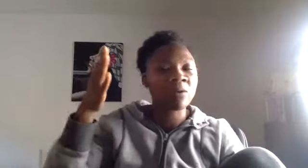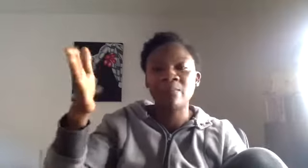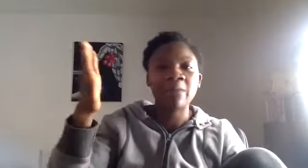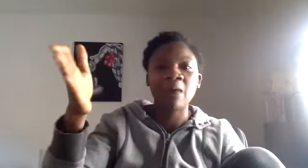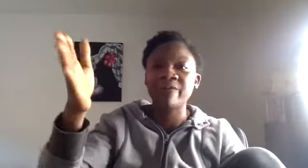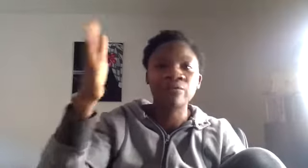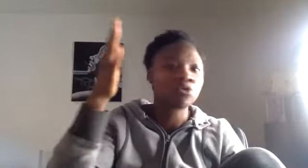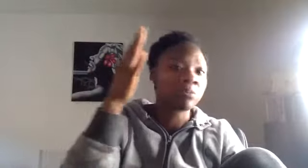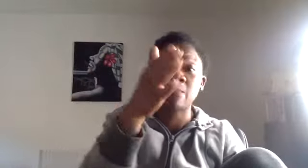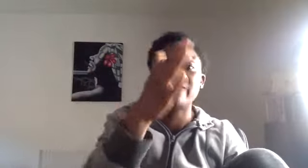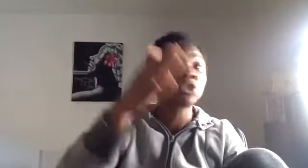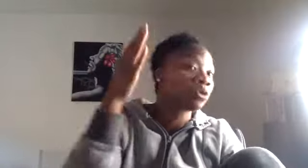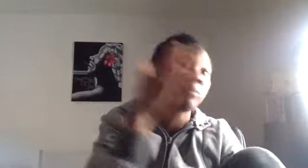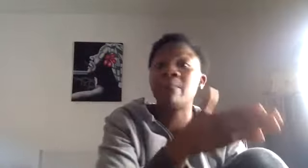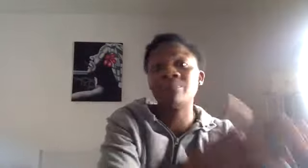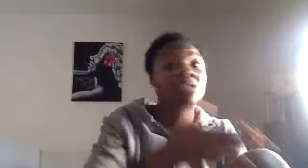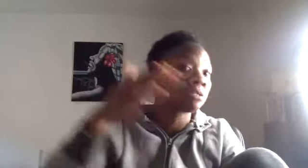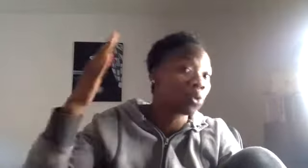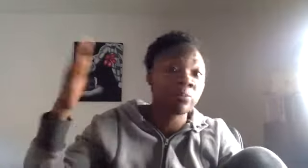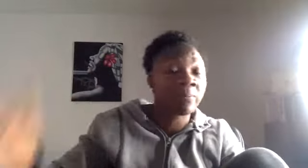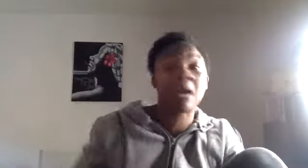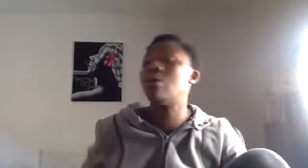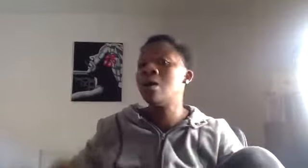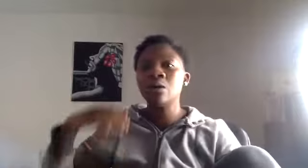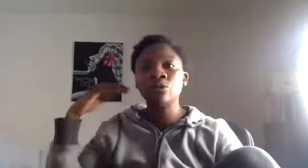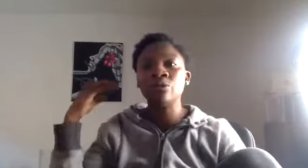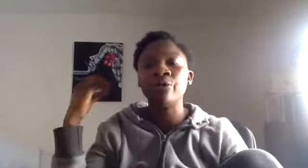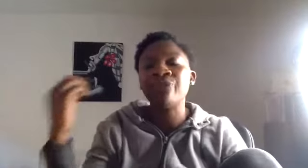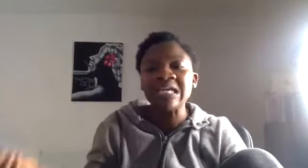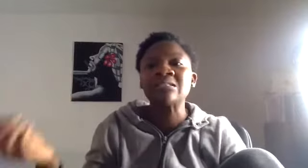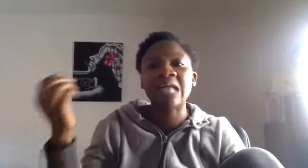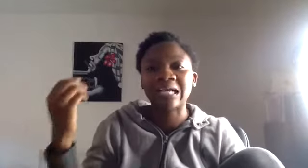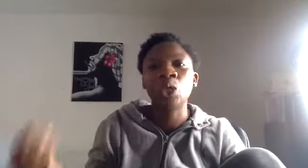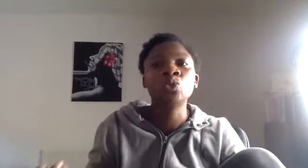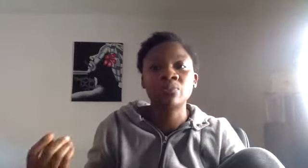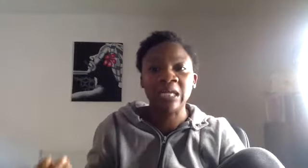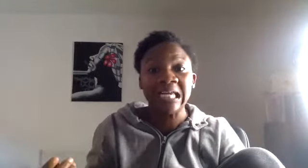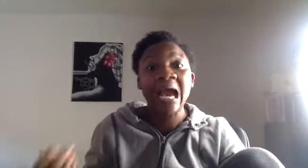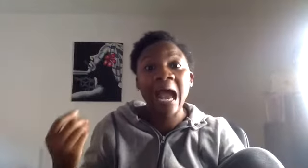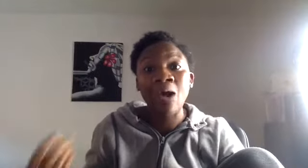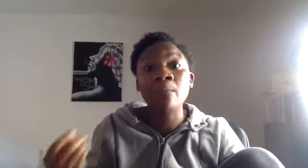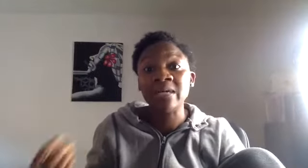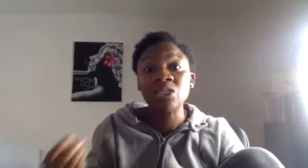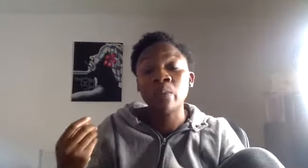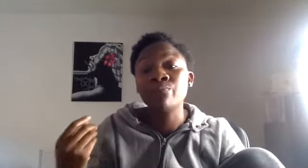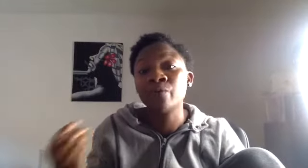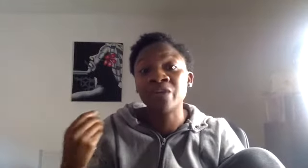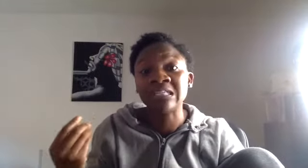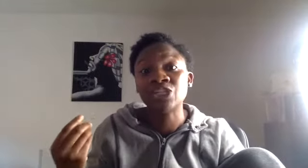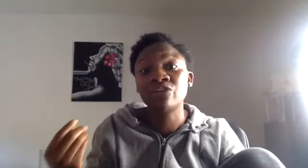about my fruit. Talk to me about my veg. Talk to me about my immune system. Talk to me about the things that can ultimately help me to improve the condition of